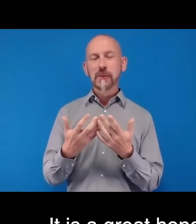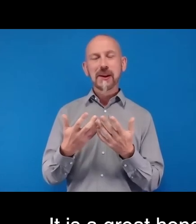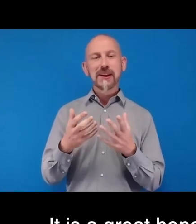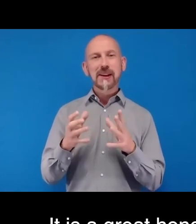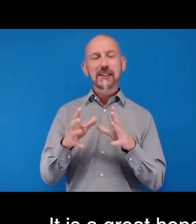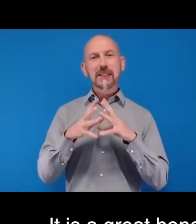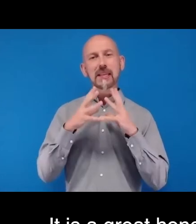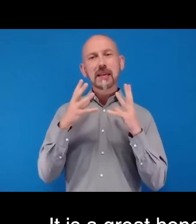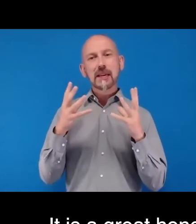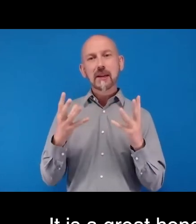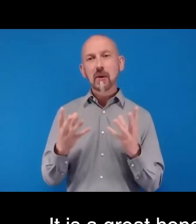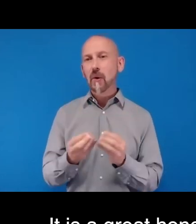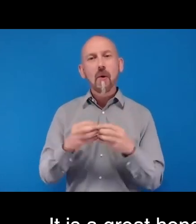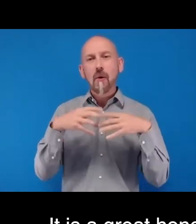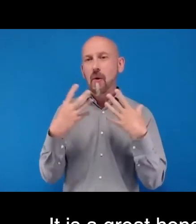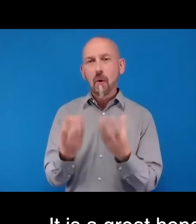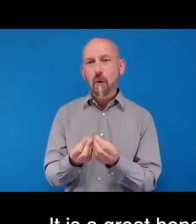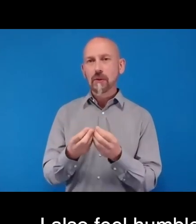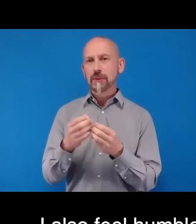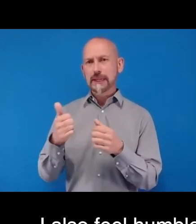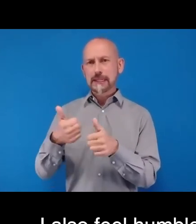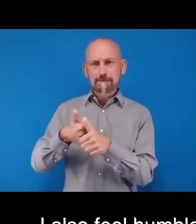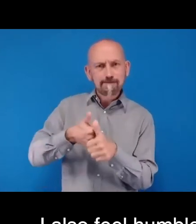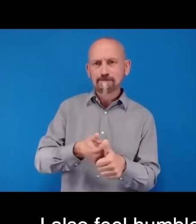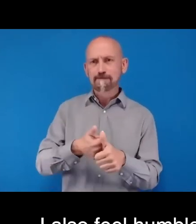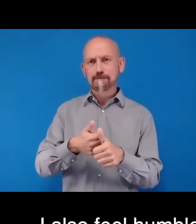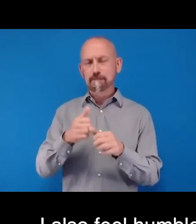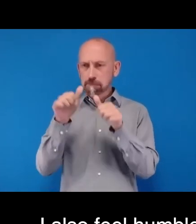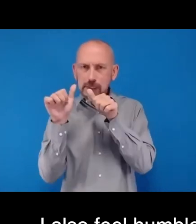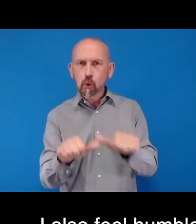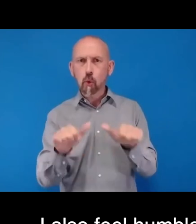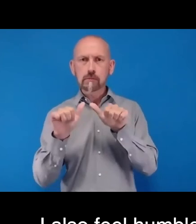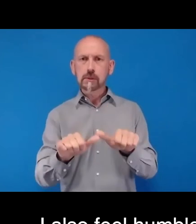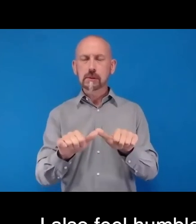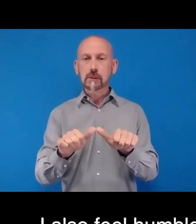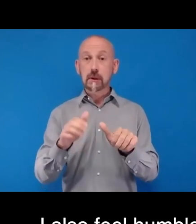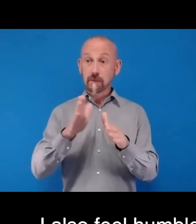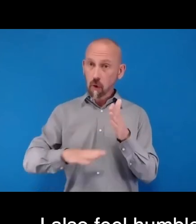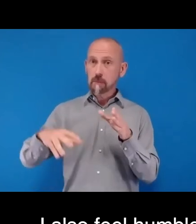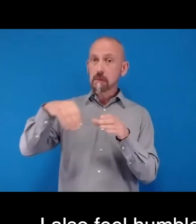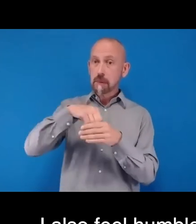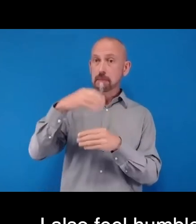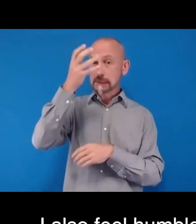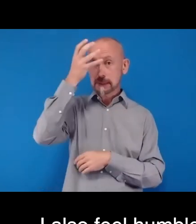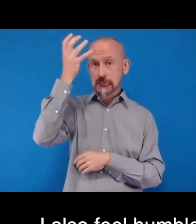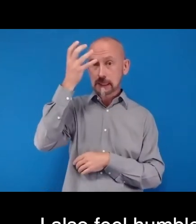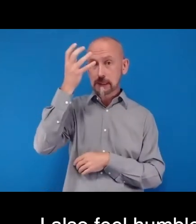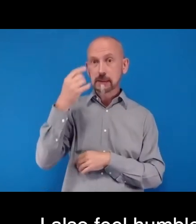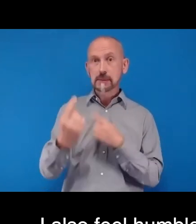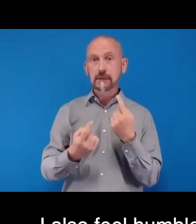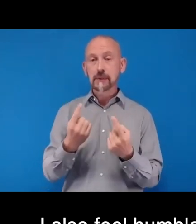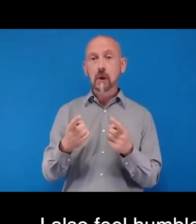or the all the endorsement that is coming from member states, but also from civil